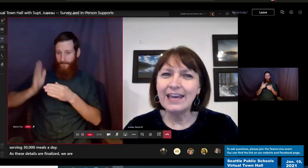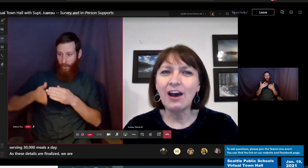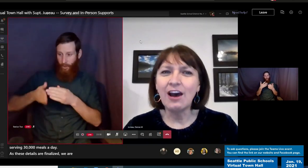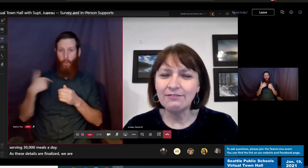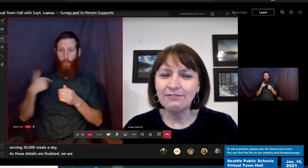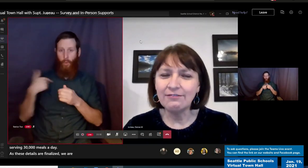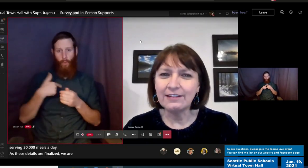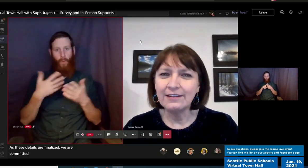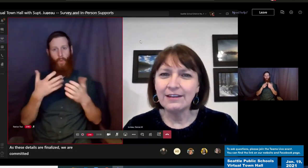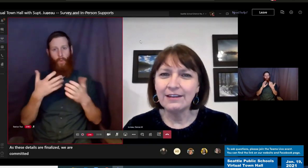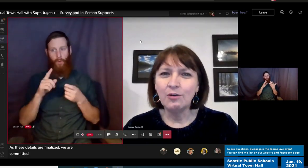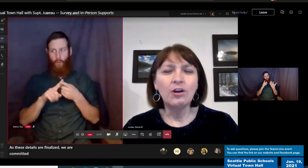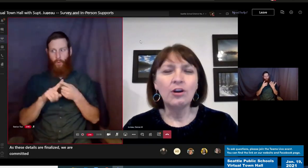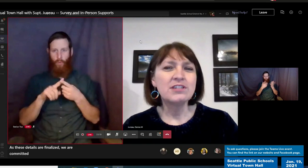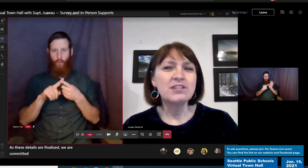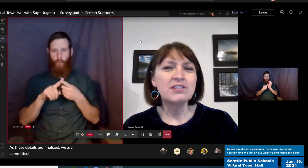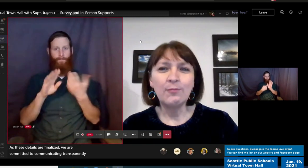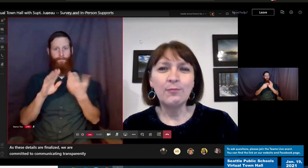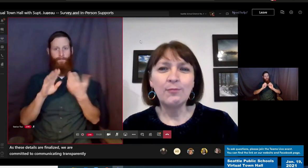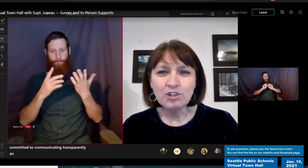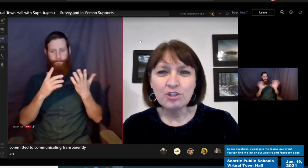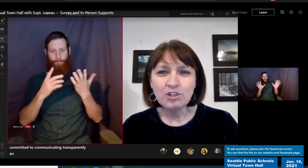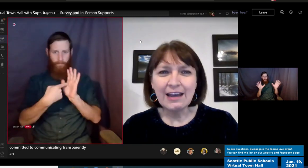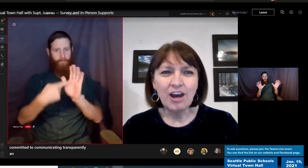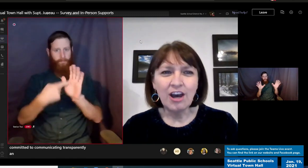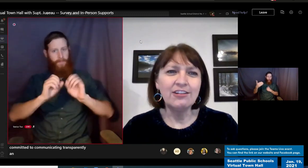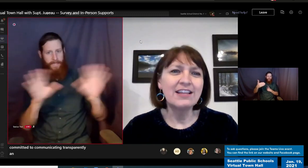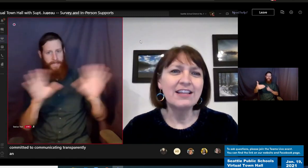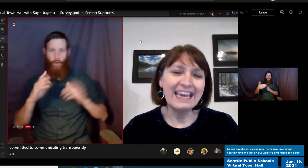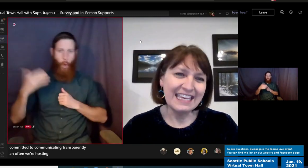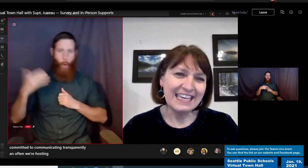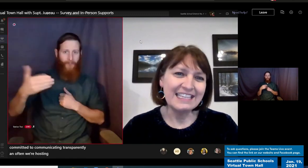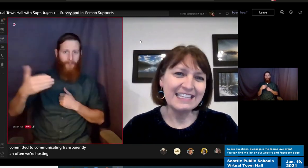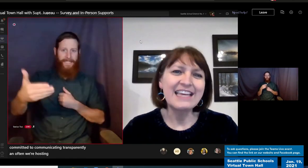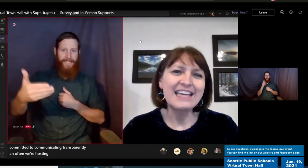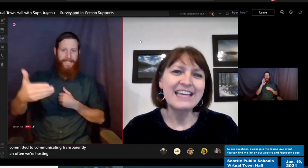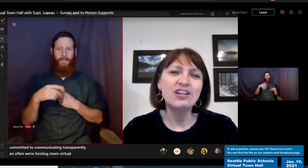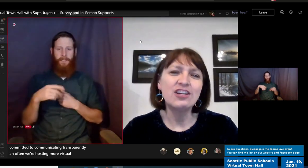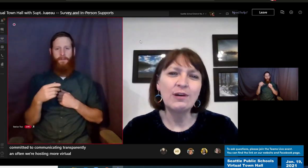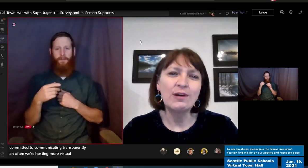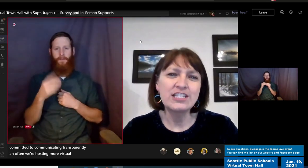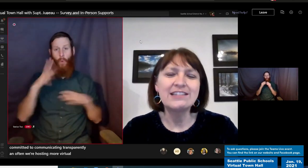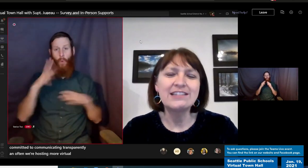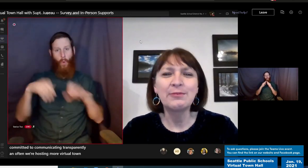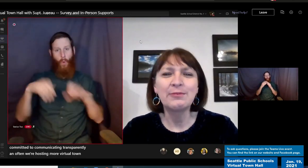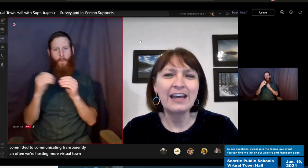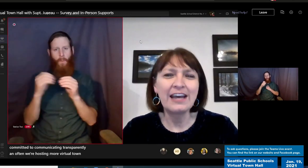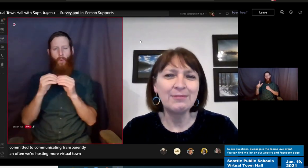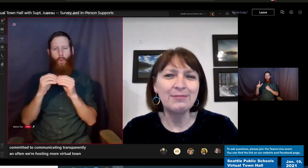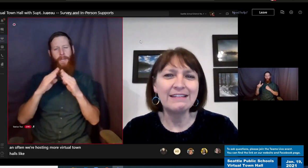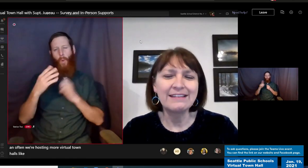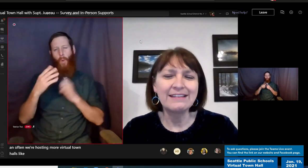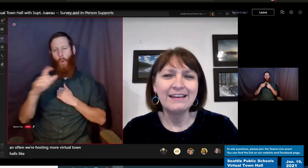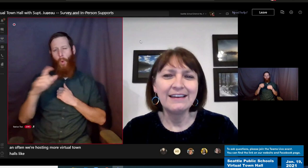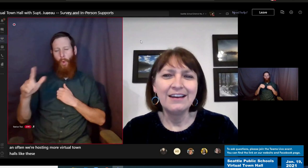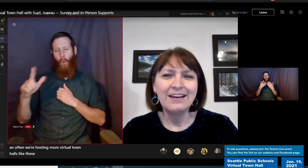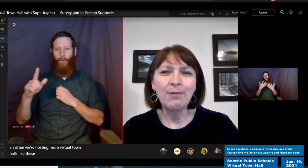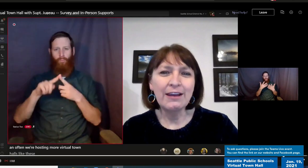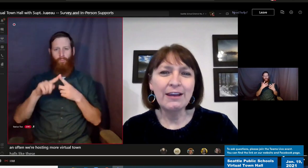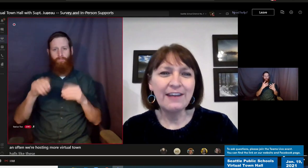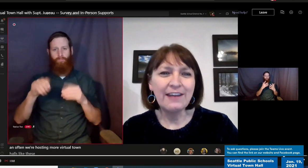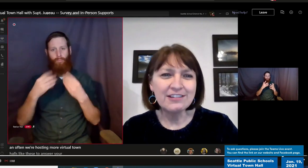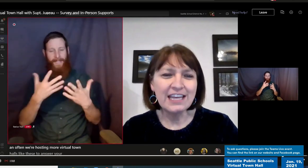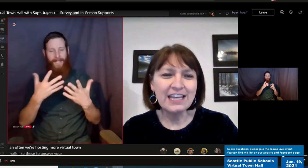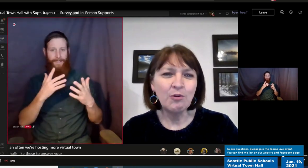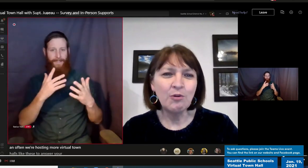often. We are hosting more virtual town halls like these to answer your questions and provide updates. Our public affairs